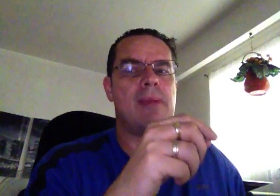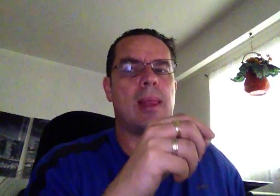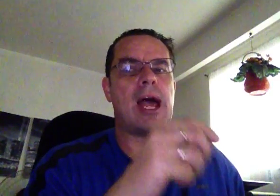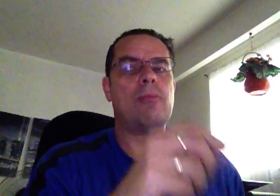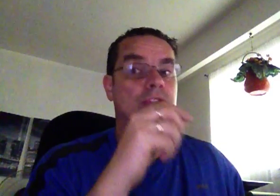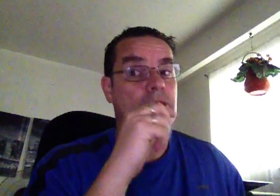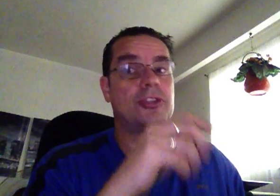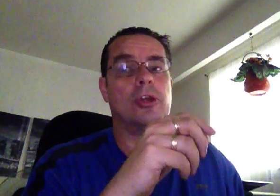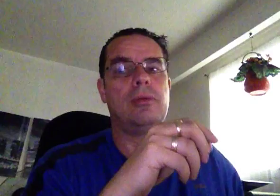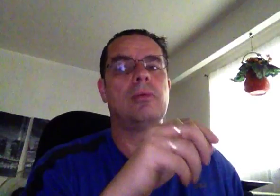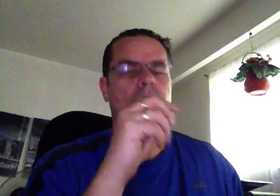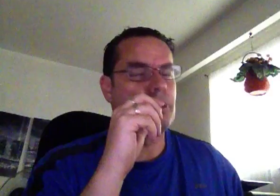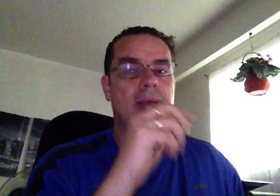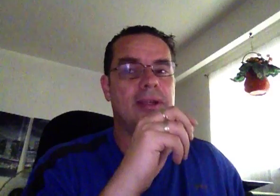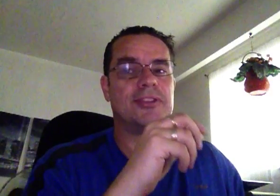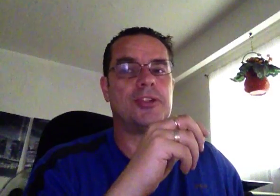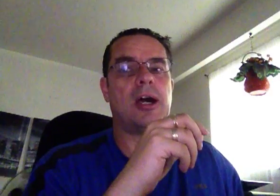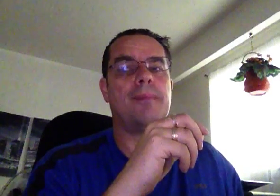MATLAB, which looks good. Probably does a job.